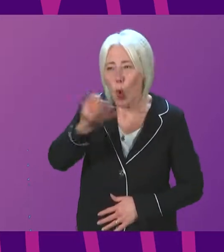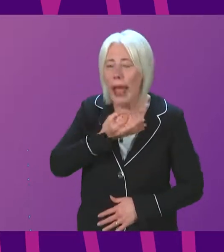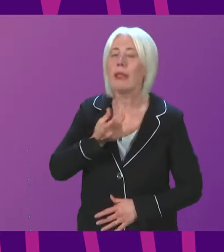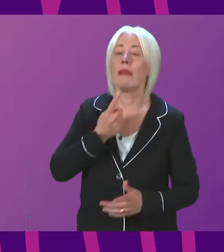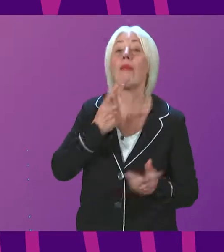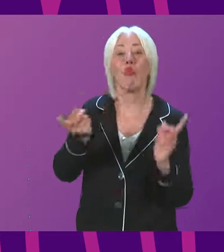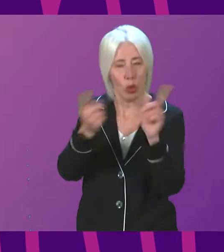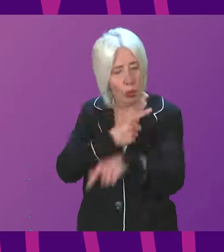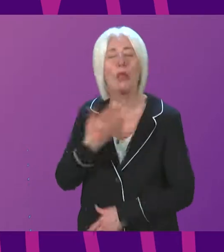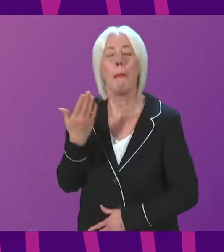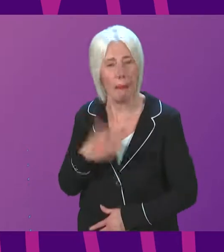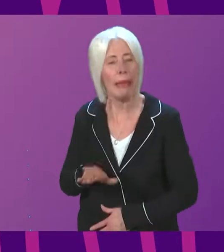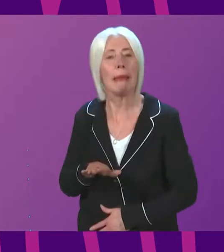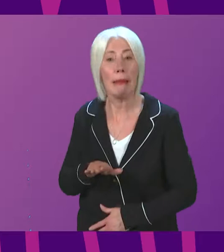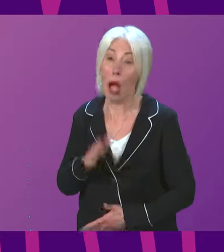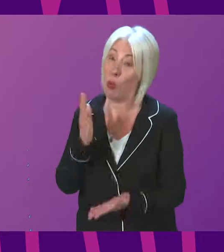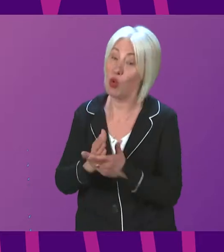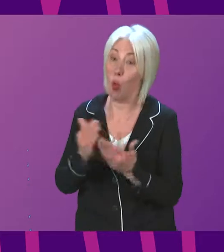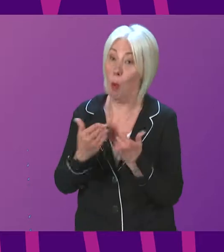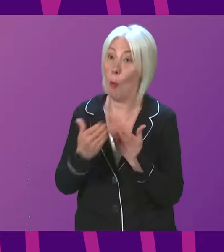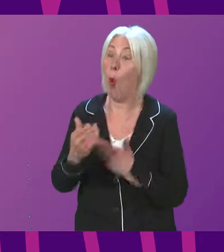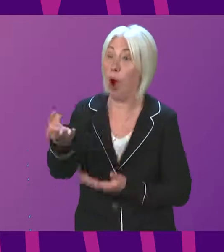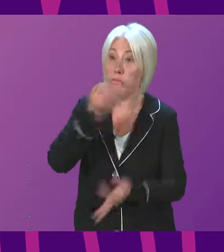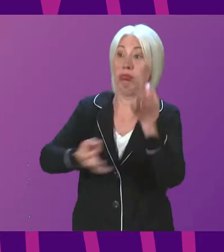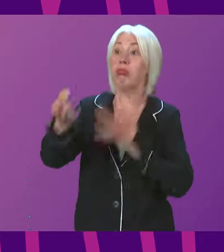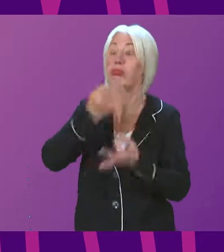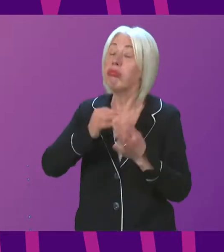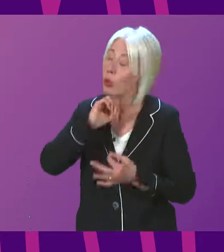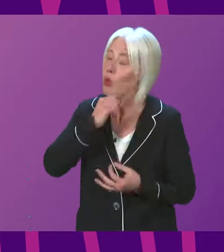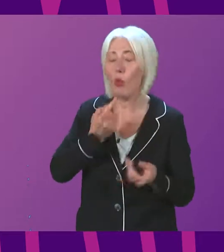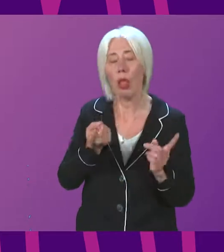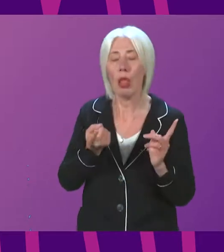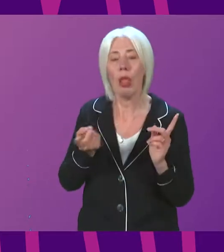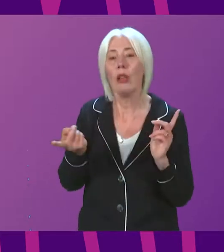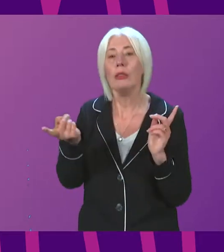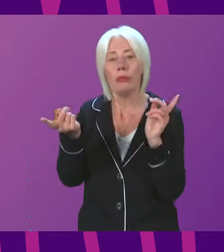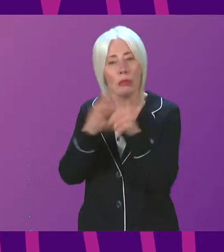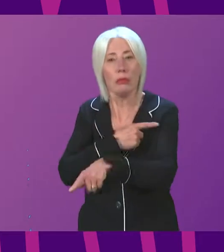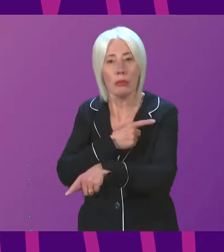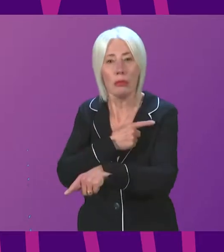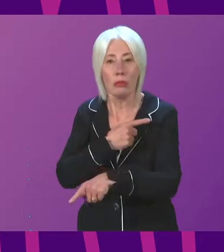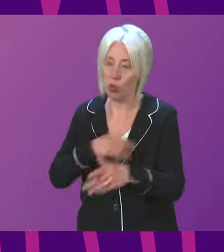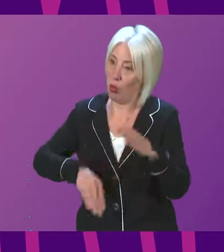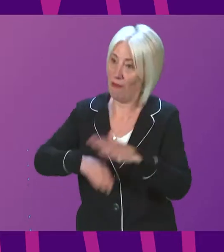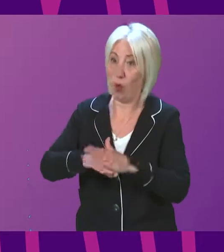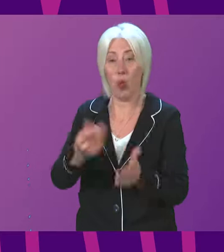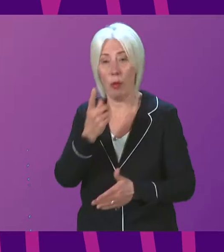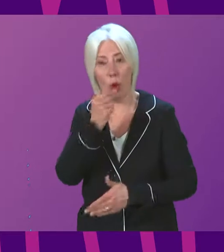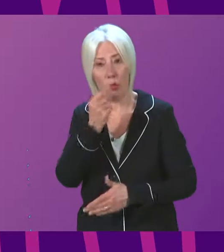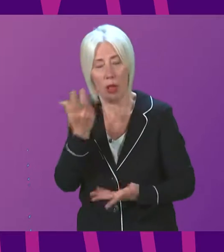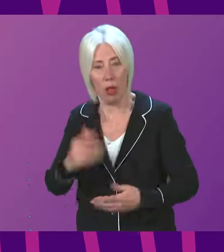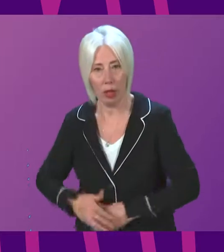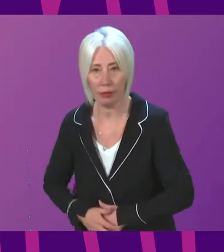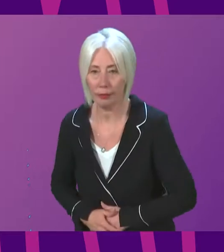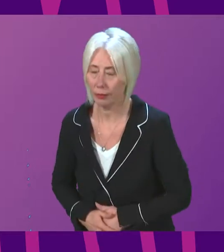to those, and there will be more requests that will come, and we will reply and respond to the fullest extent we possibly can.